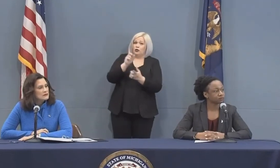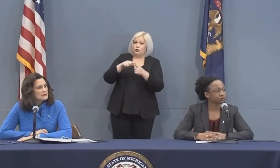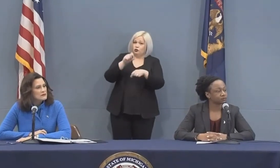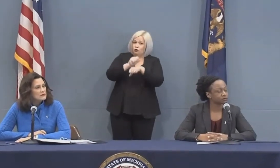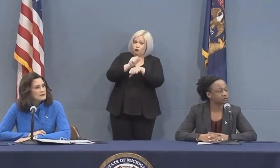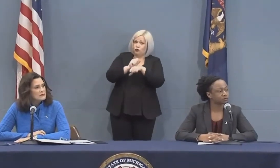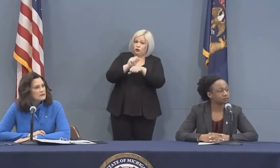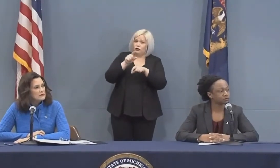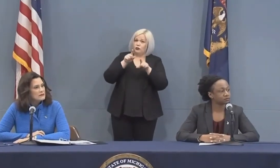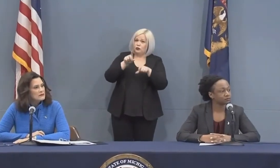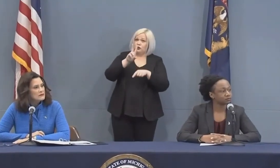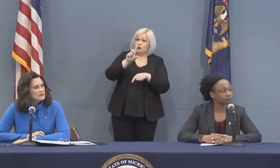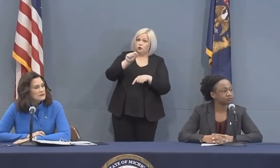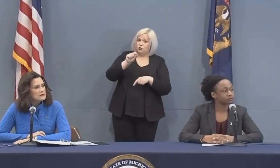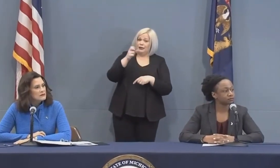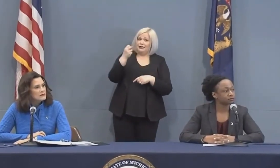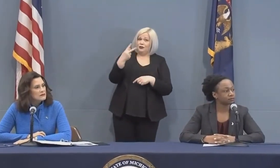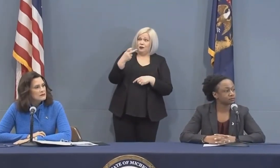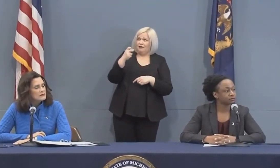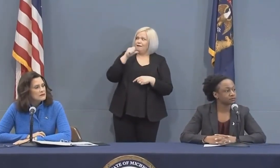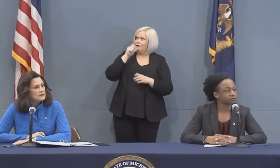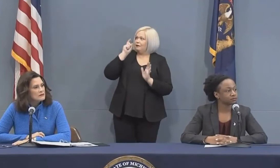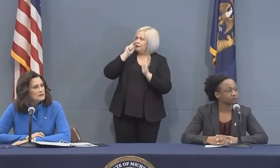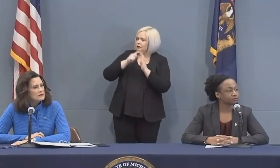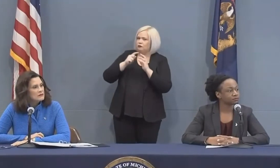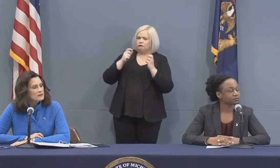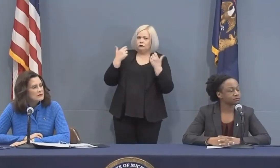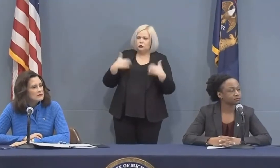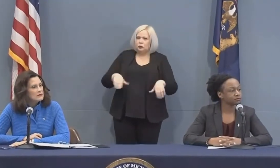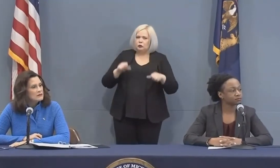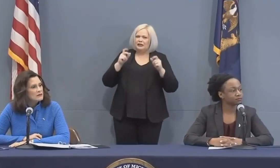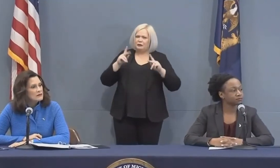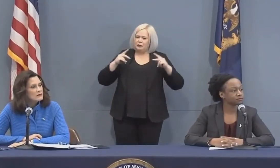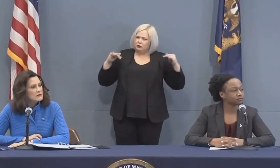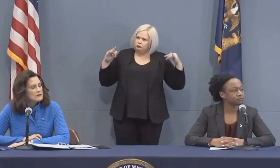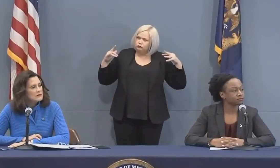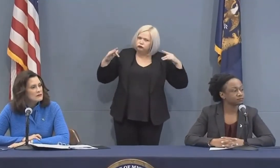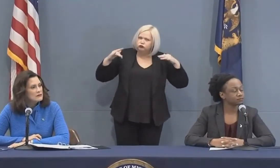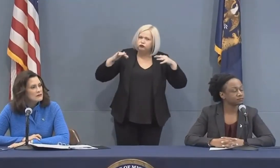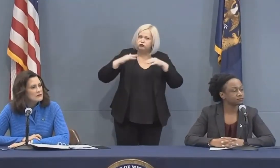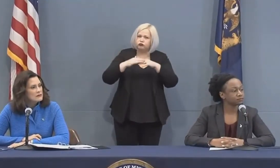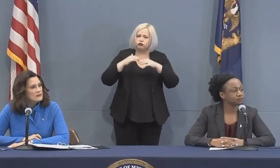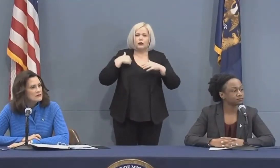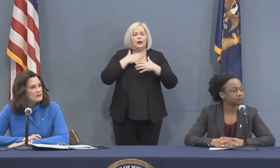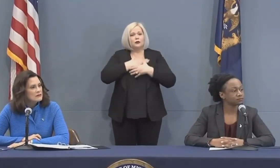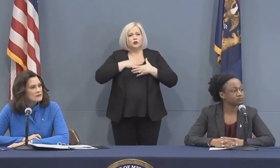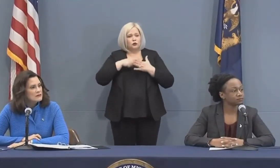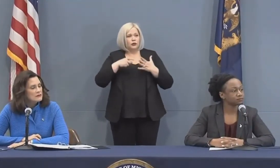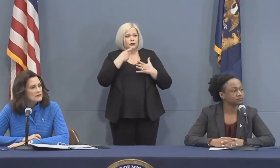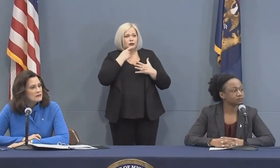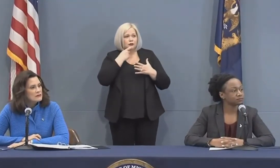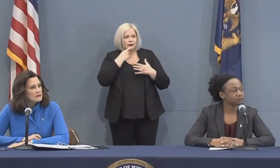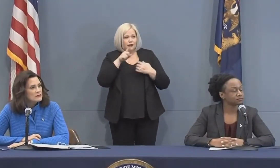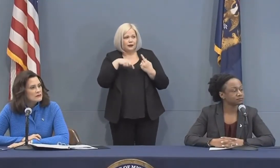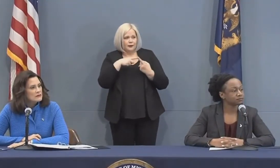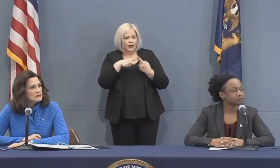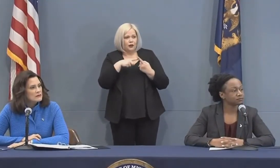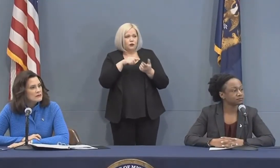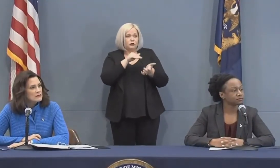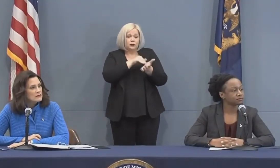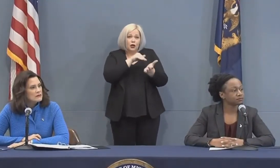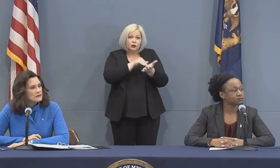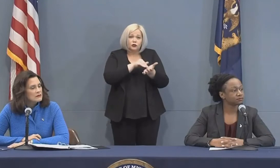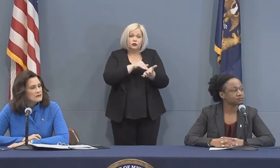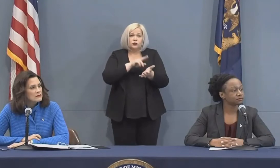2012 have I seen this kind of a crowd of people here and I appreciate what you said that the doctors